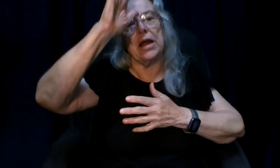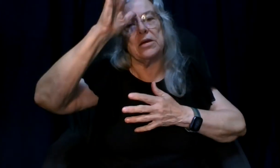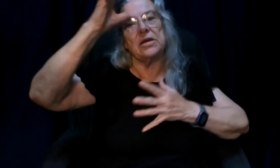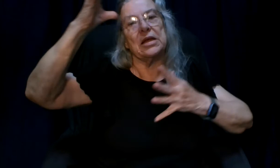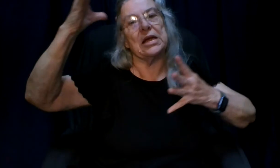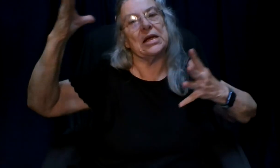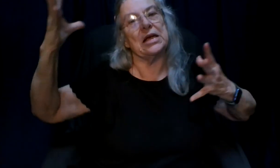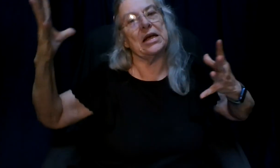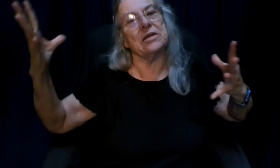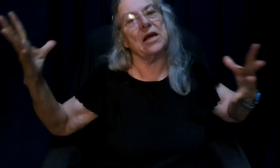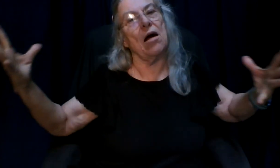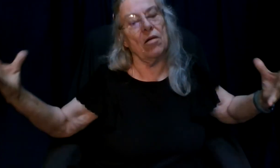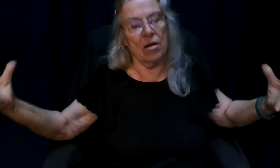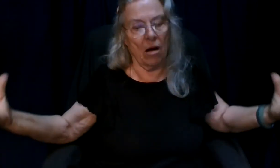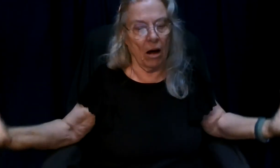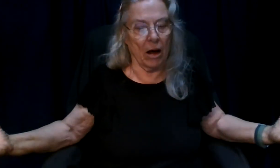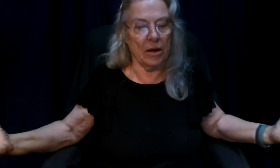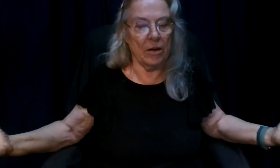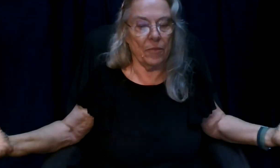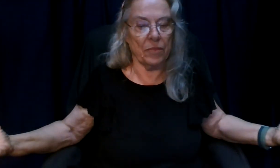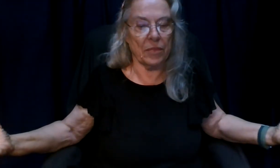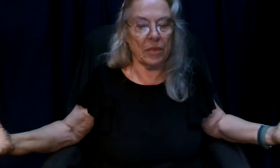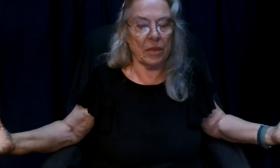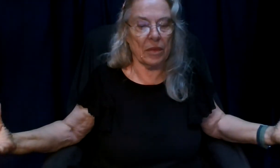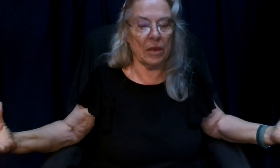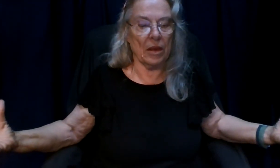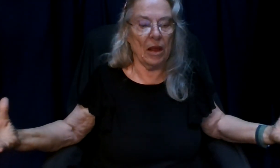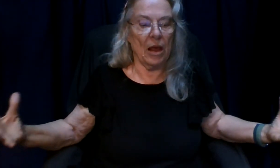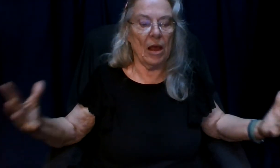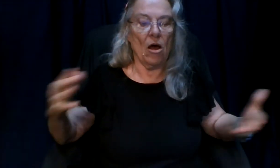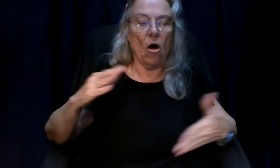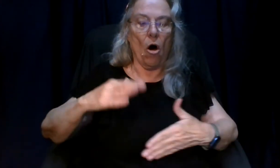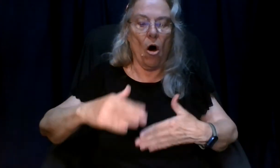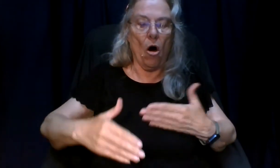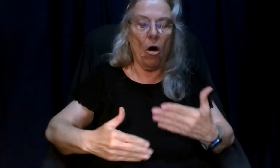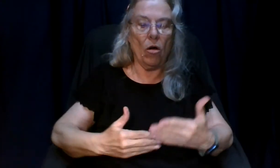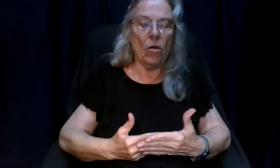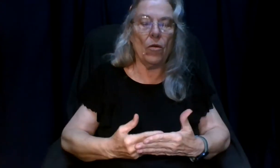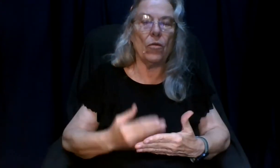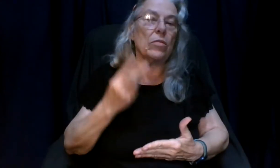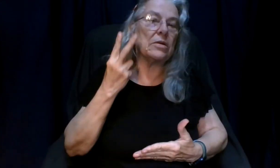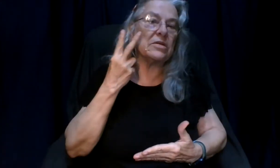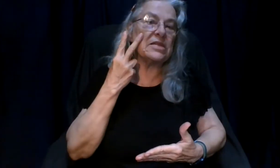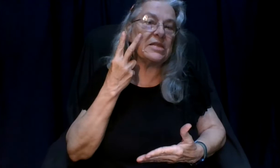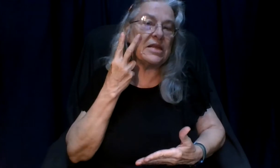is our god all will see